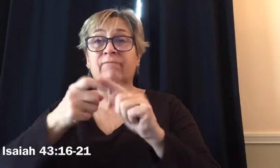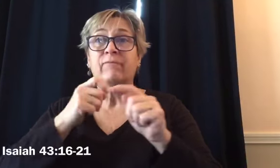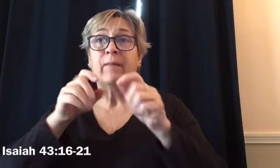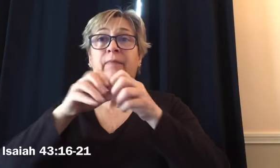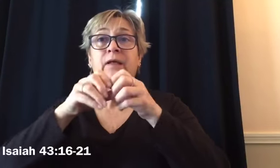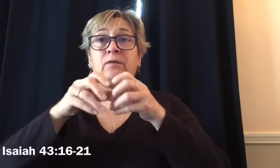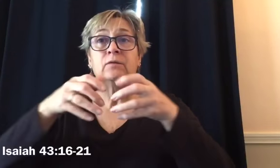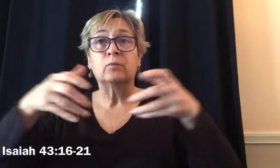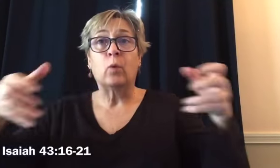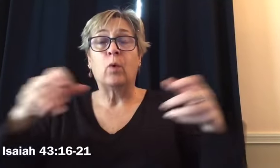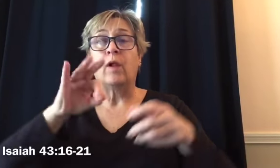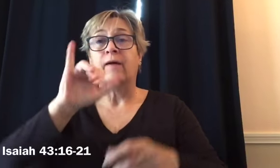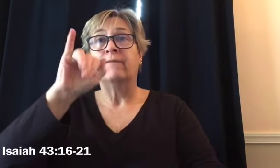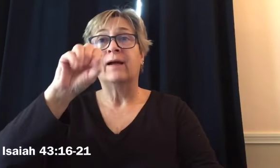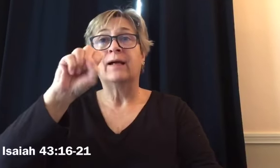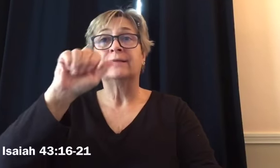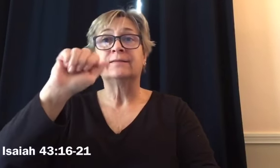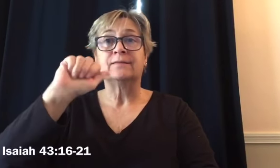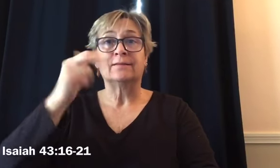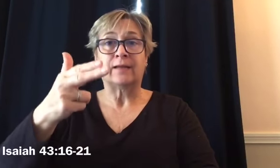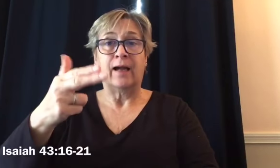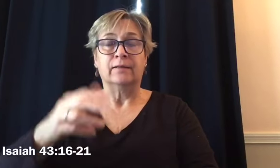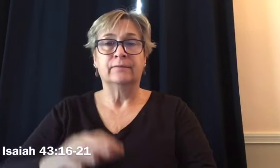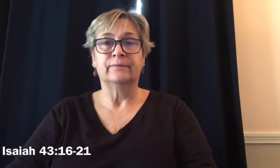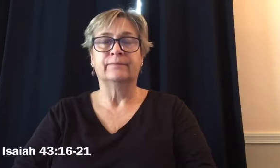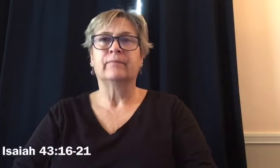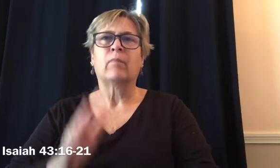A reading from the book of Isaiah.